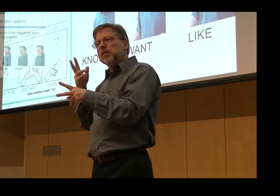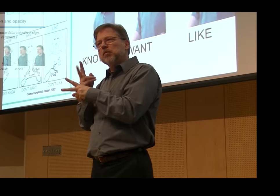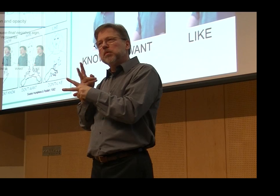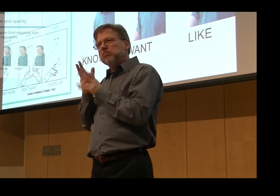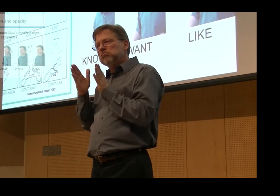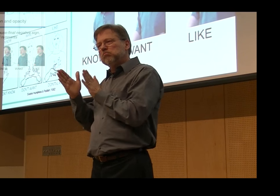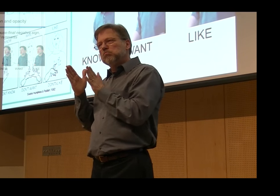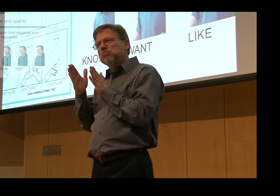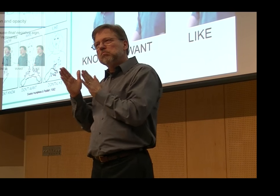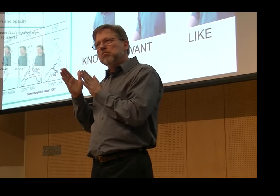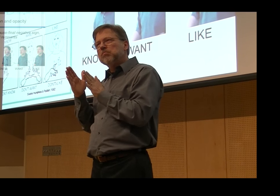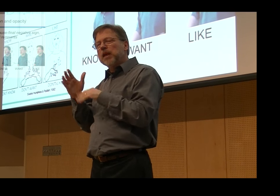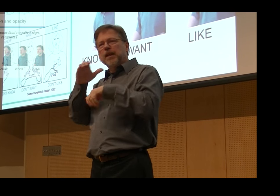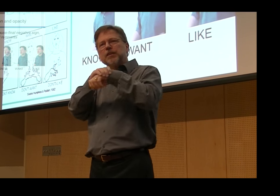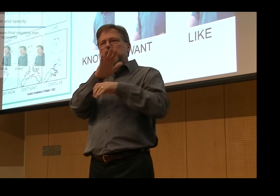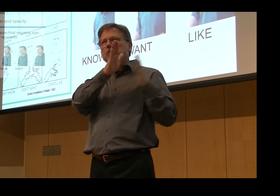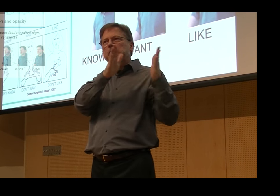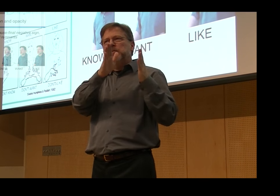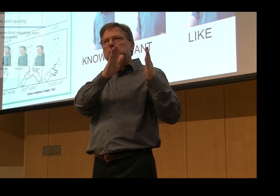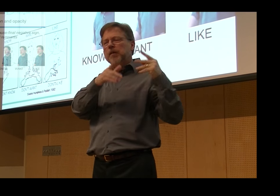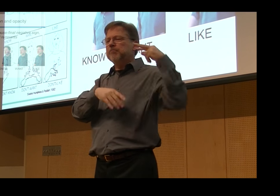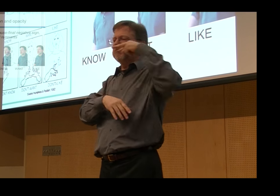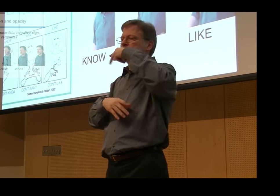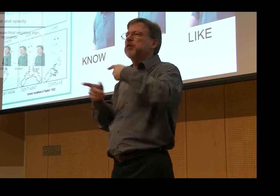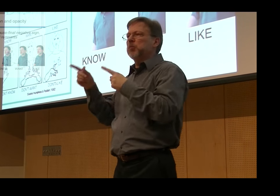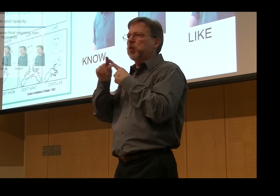many people have judged that to be English word order, which is not necessarily the case.